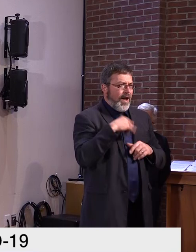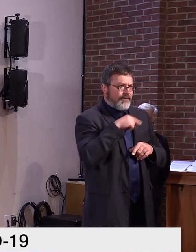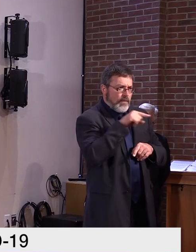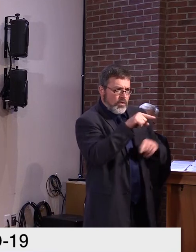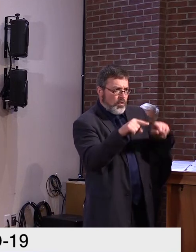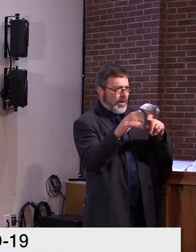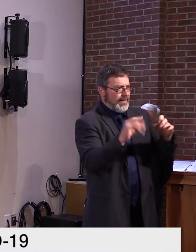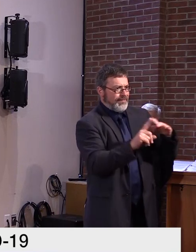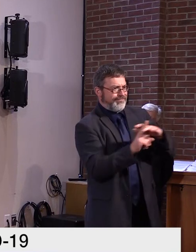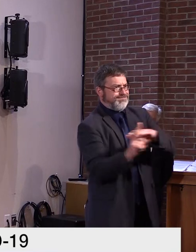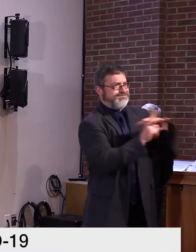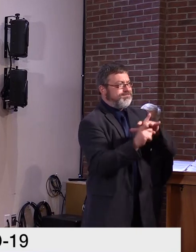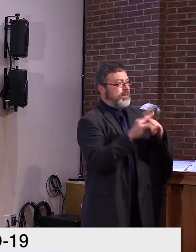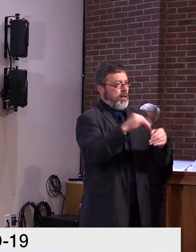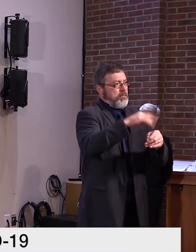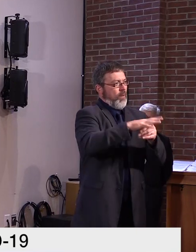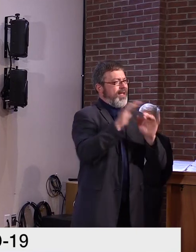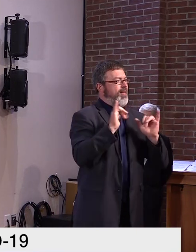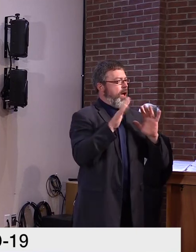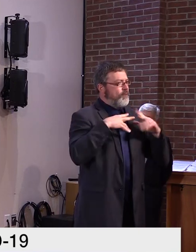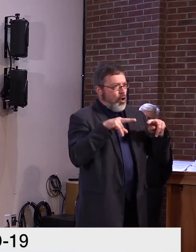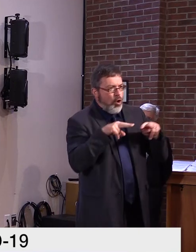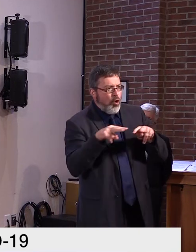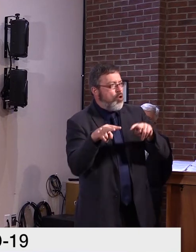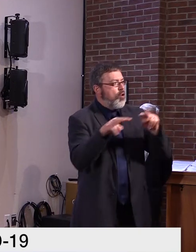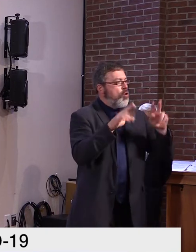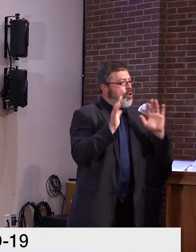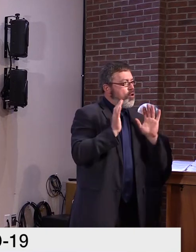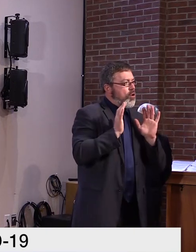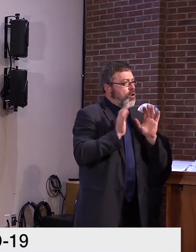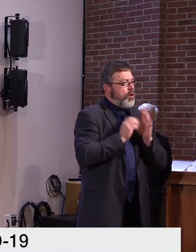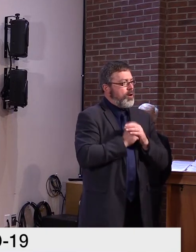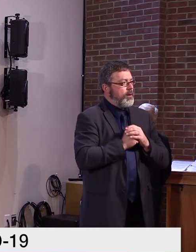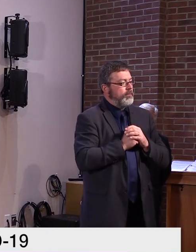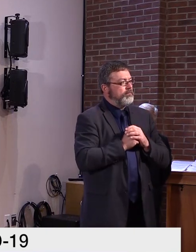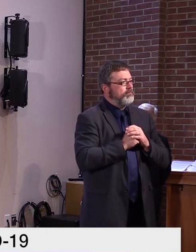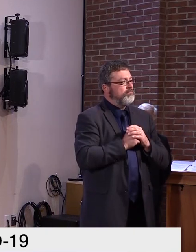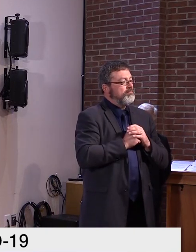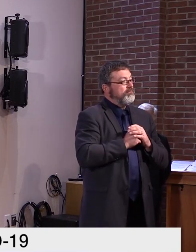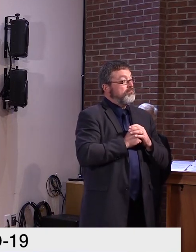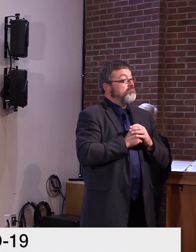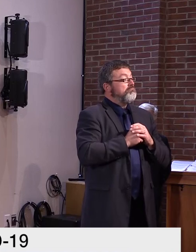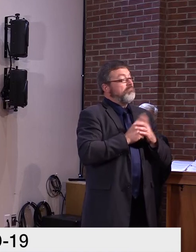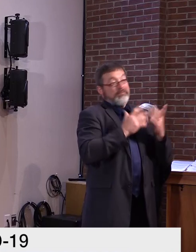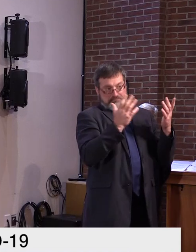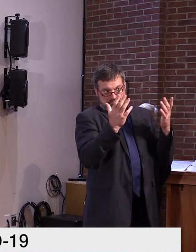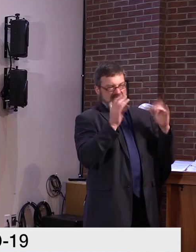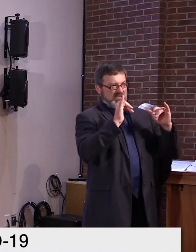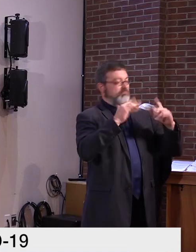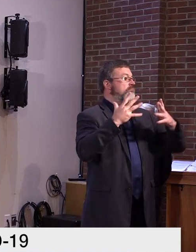I'd like to pick up on something that's in the news a lot lately though, which is vaccination.